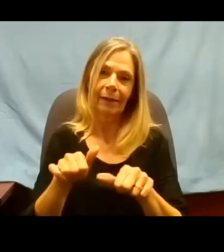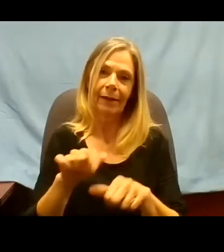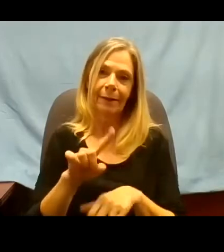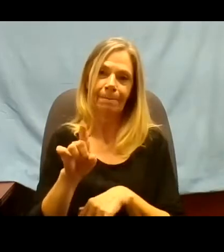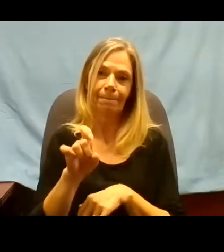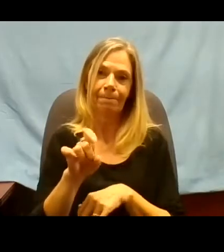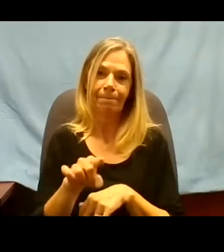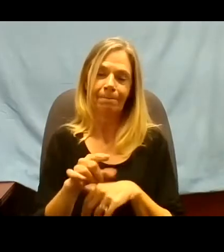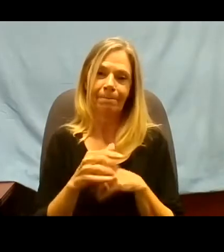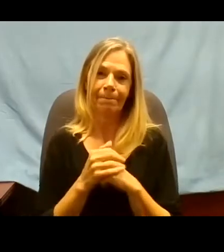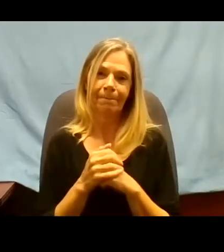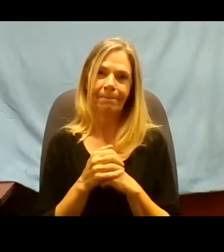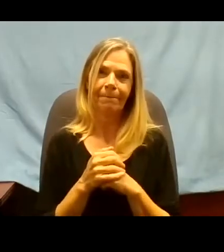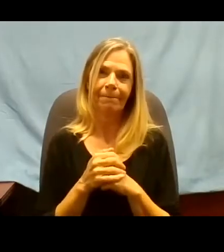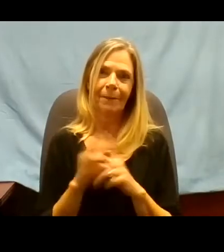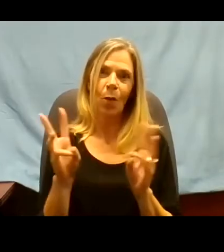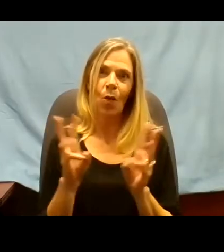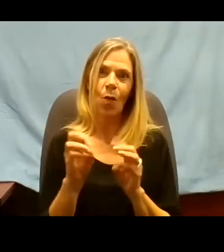Wow.